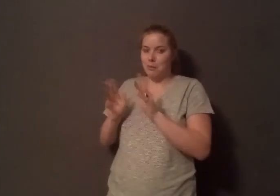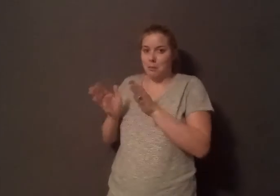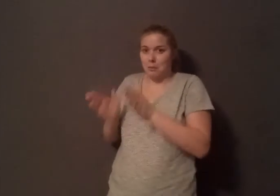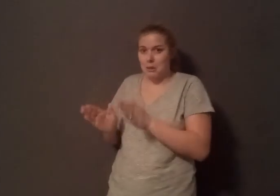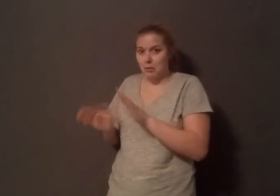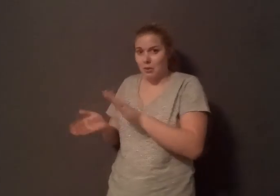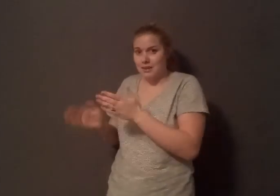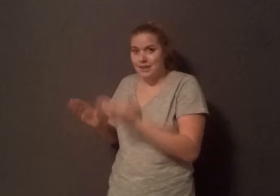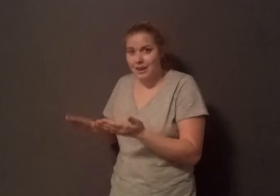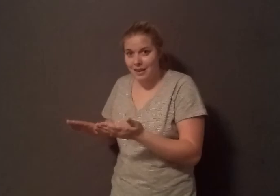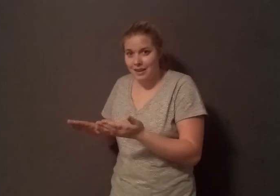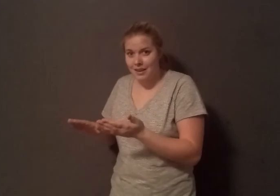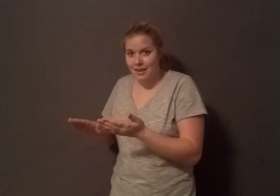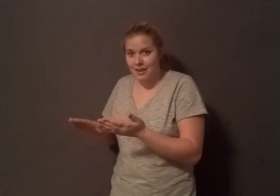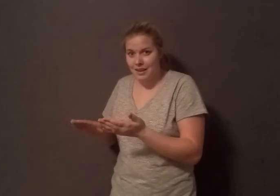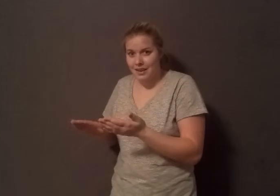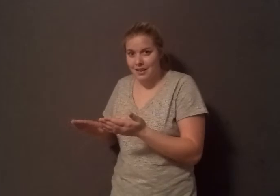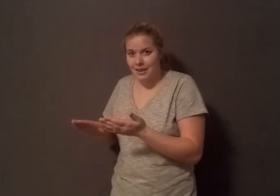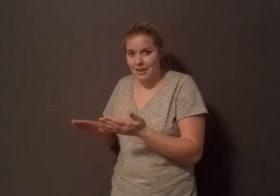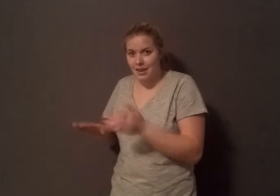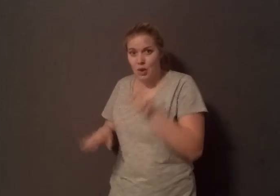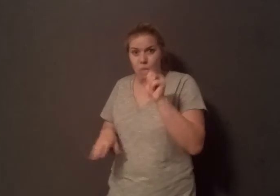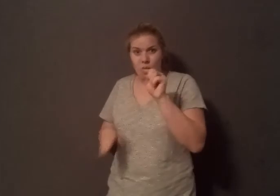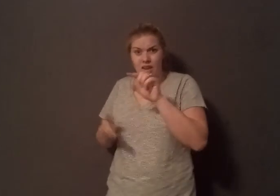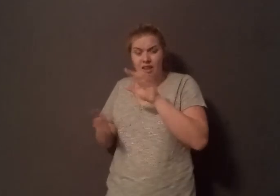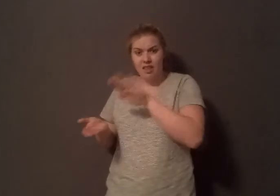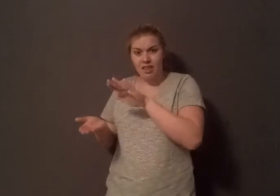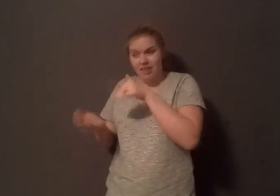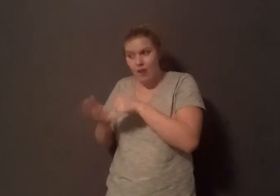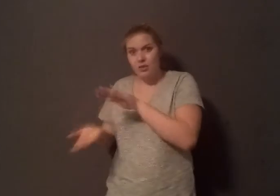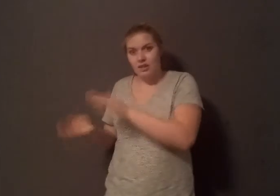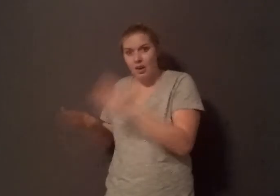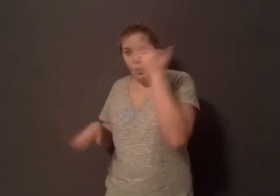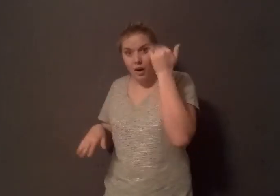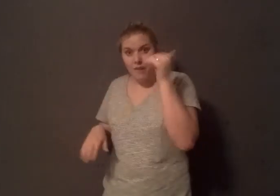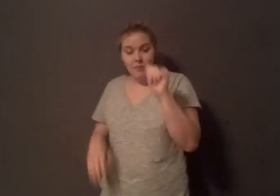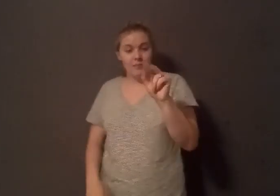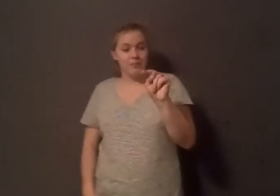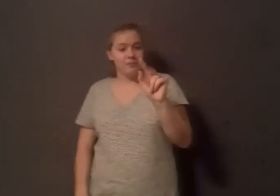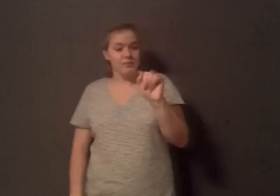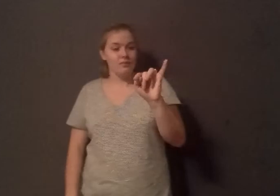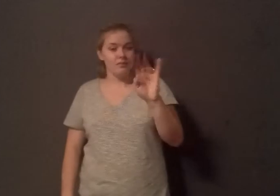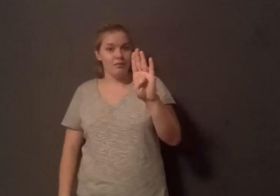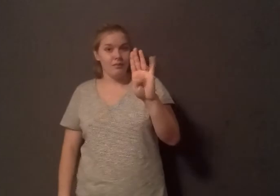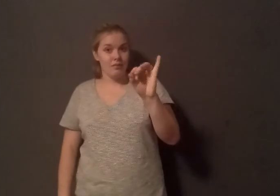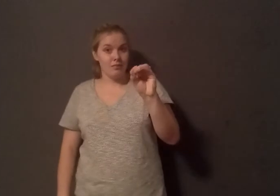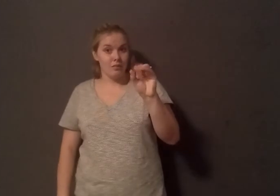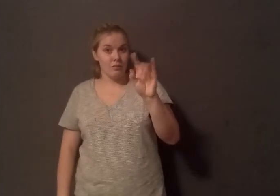deaths that we have on top of that, you'd get 20,000 people dying a year. That's seven 9-11s